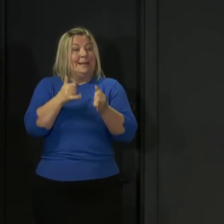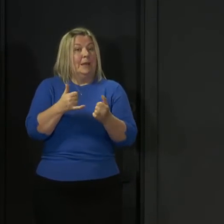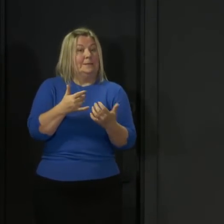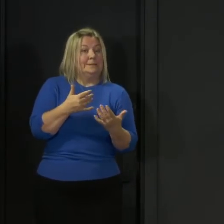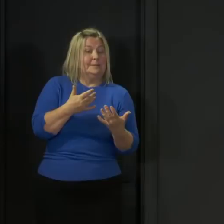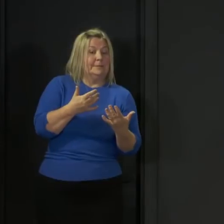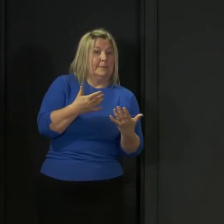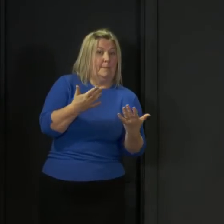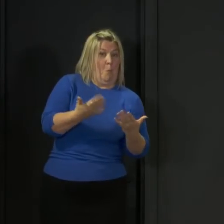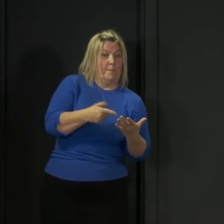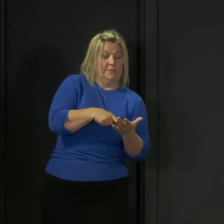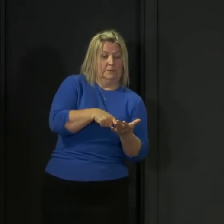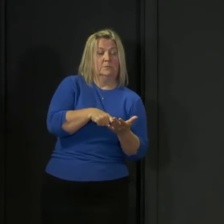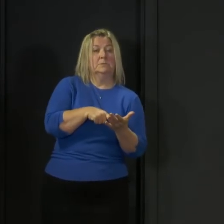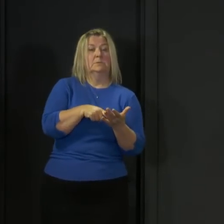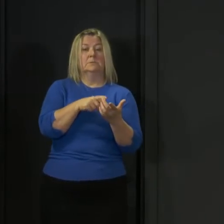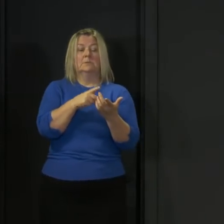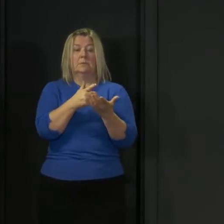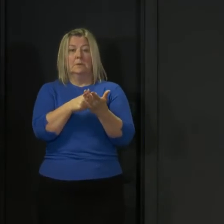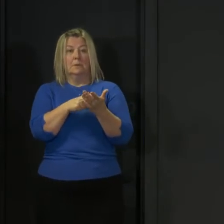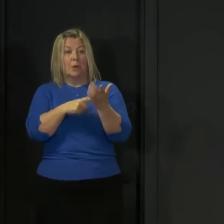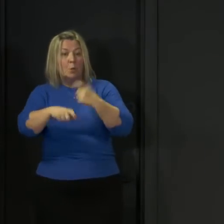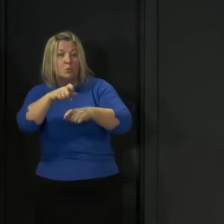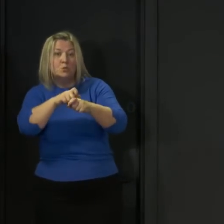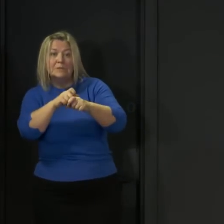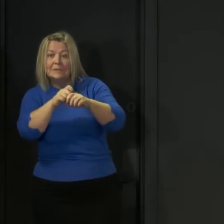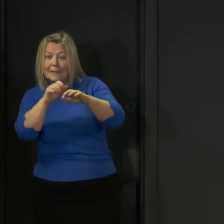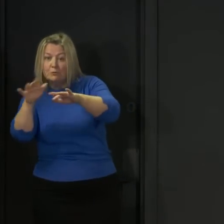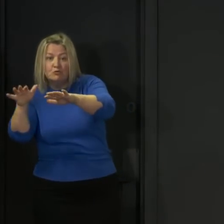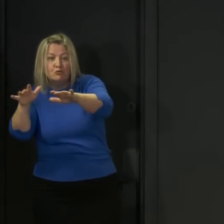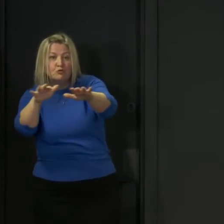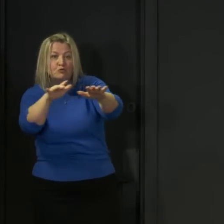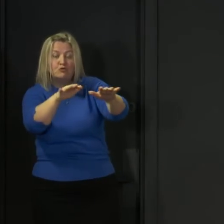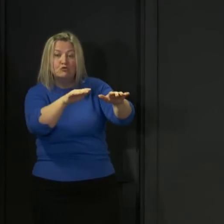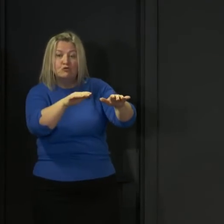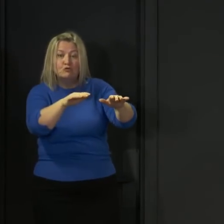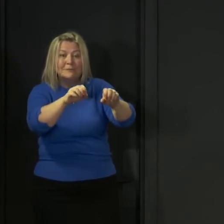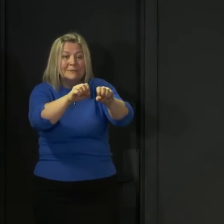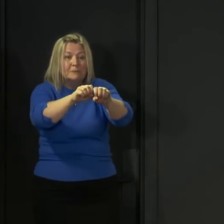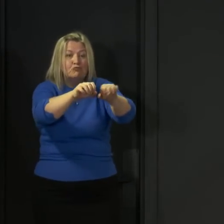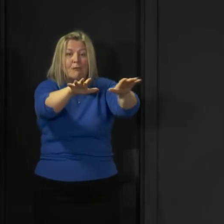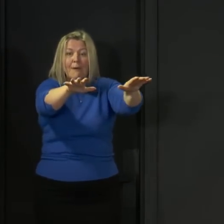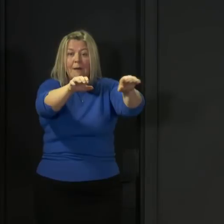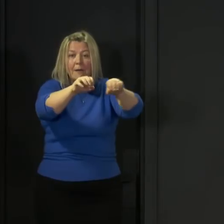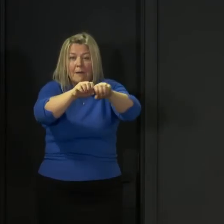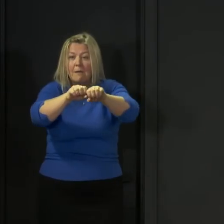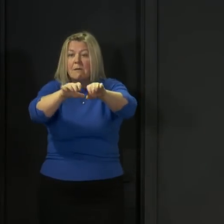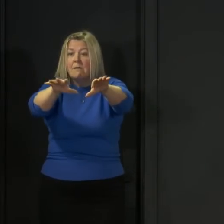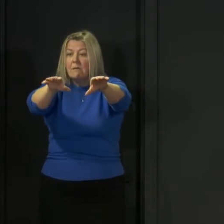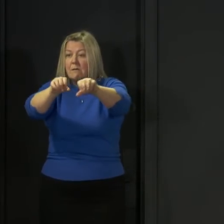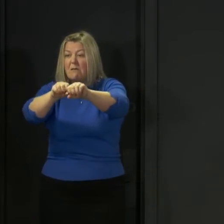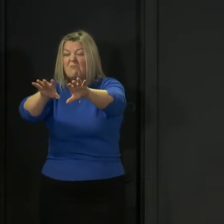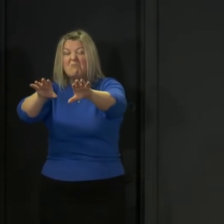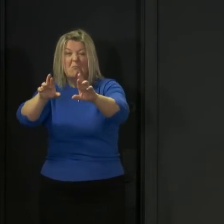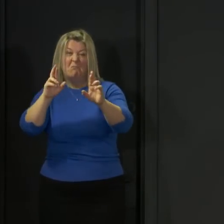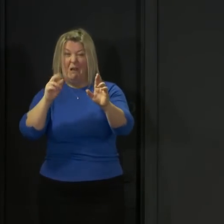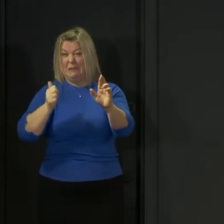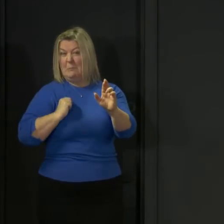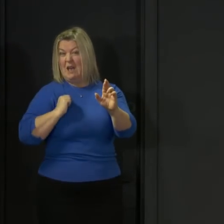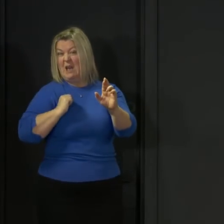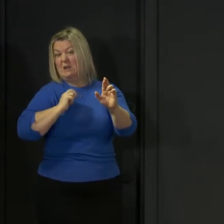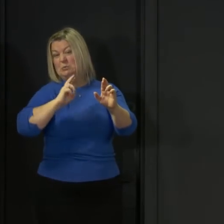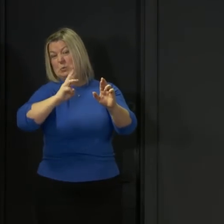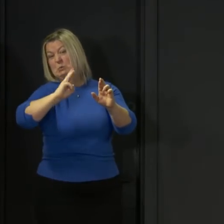community prevalence reduces, as we hope and believe it is right now, then we will see fewer people with symptoms therefore